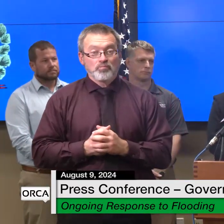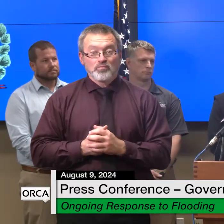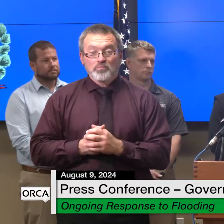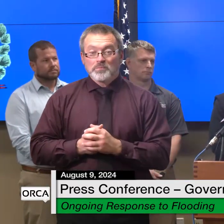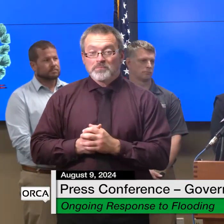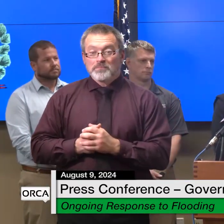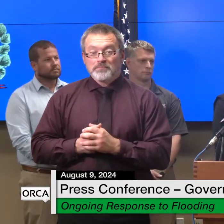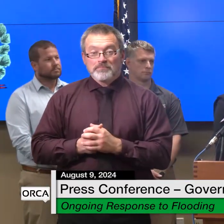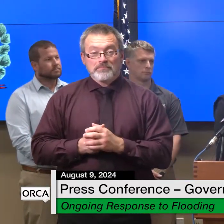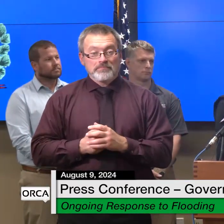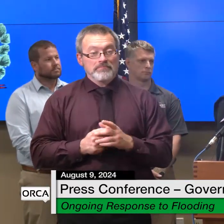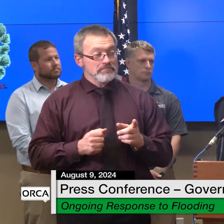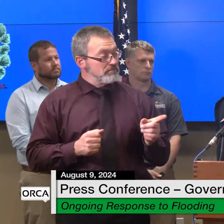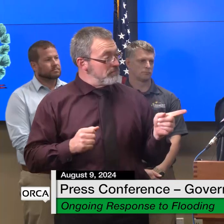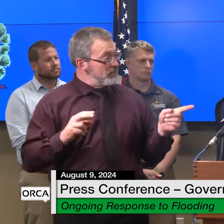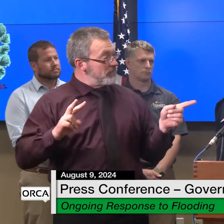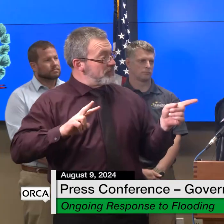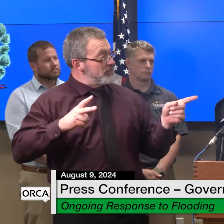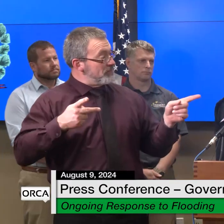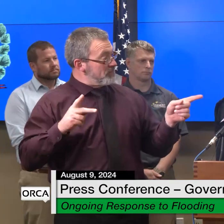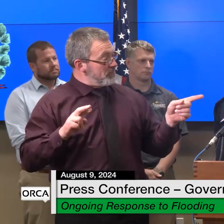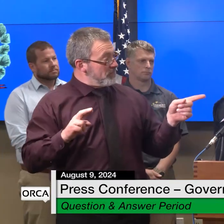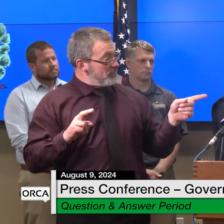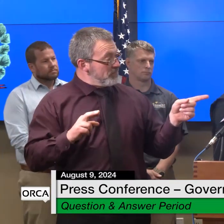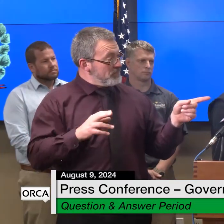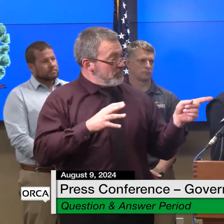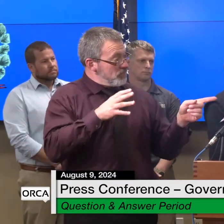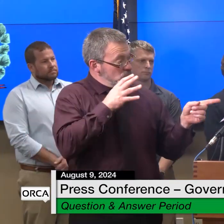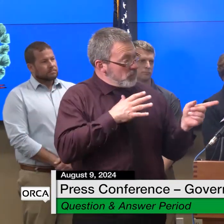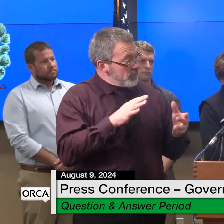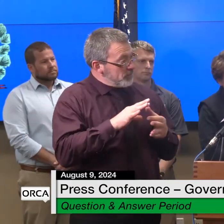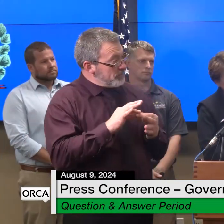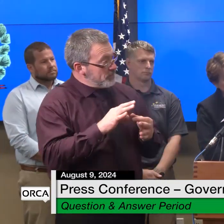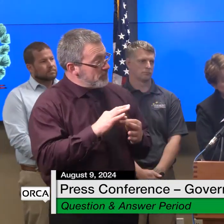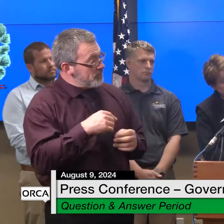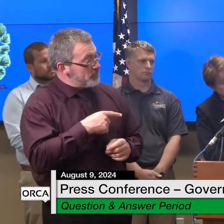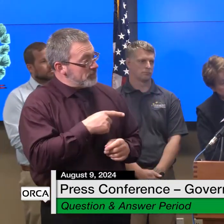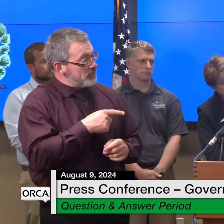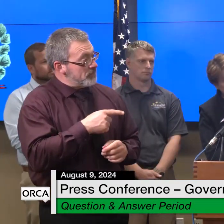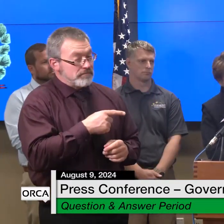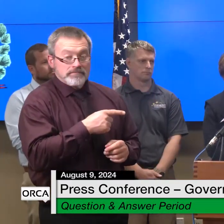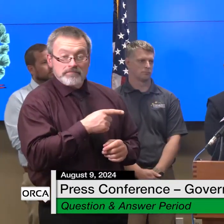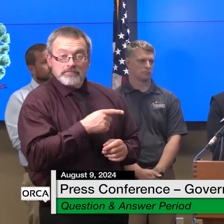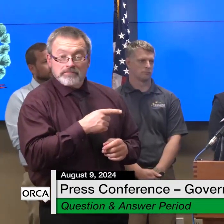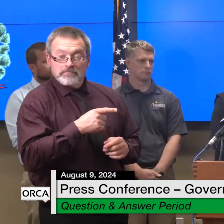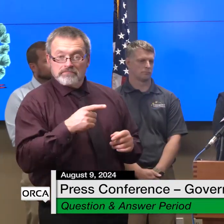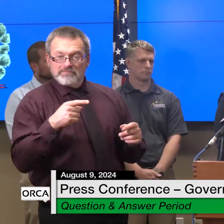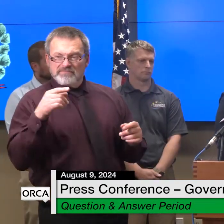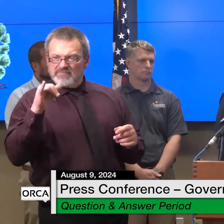i'm curious where you're thinking about citing some of these uh new mobile homes